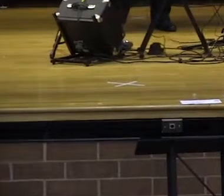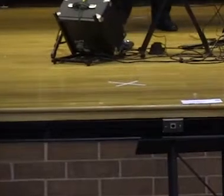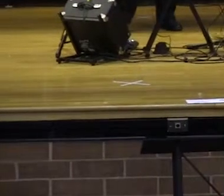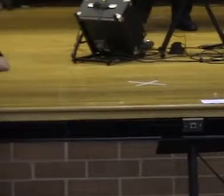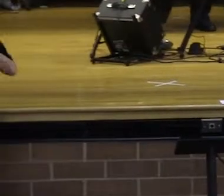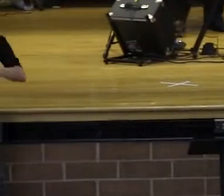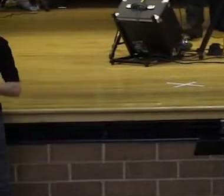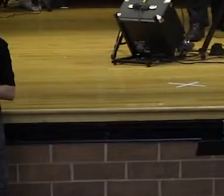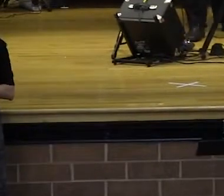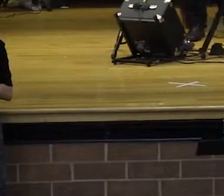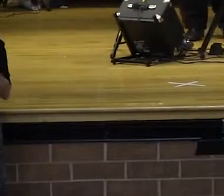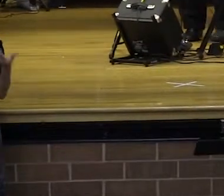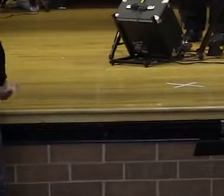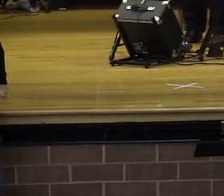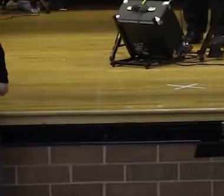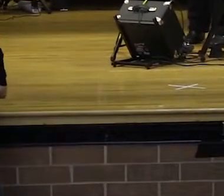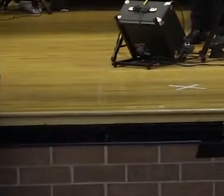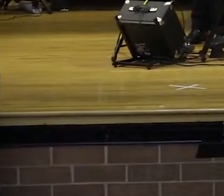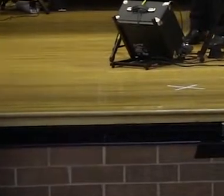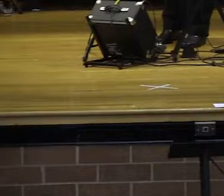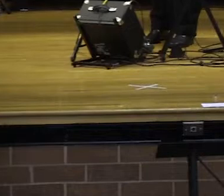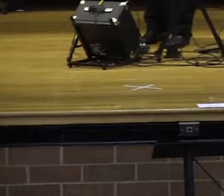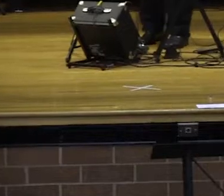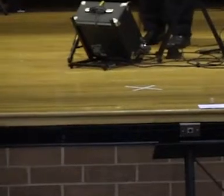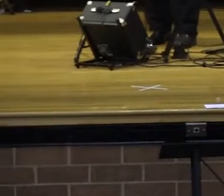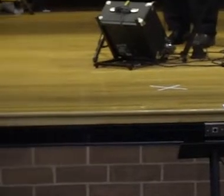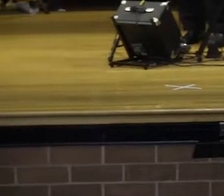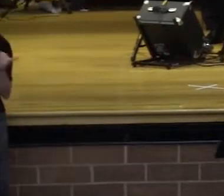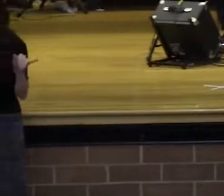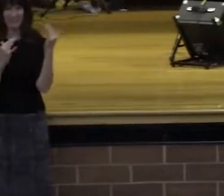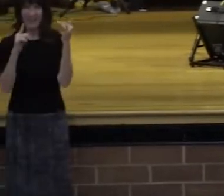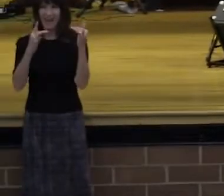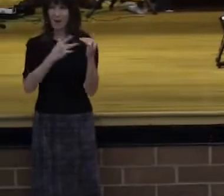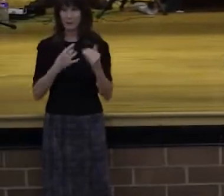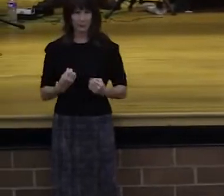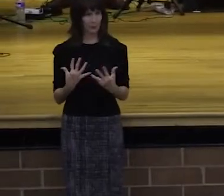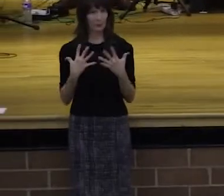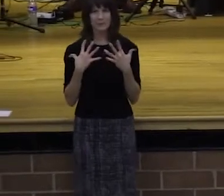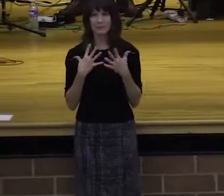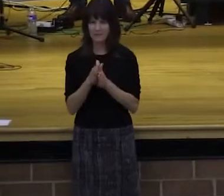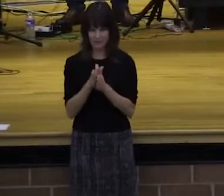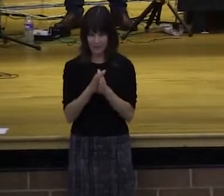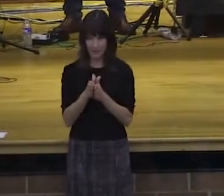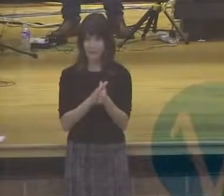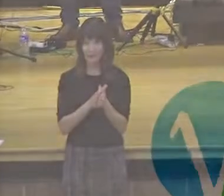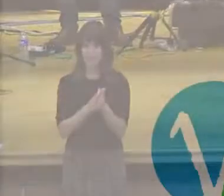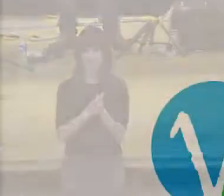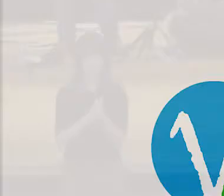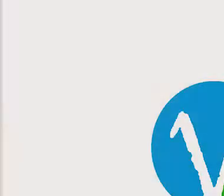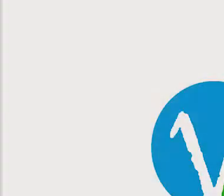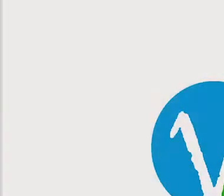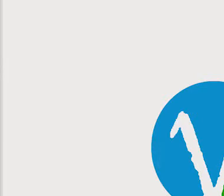I hope you learned something today and I hope you're inspired to hallelujah to be a God-inspired, generous